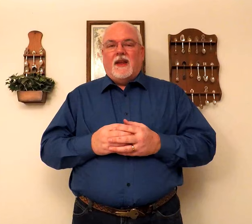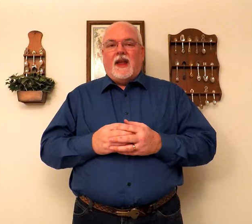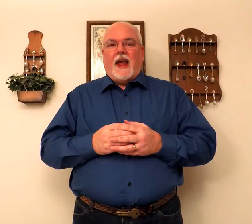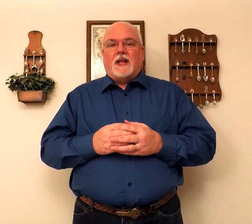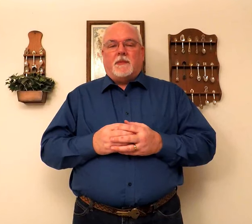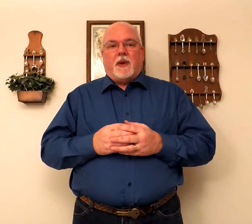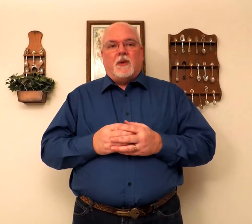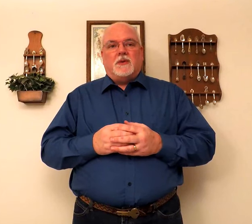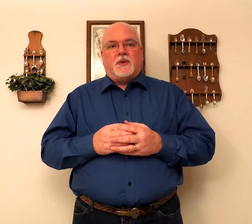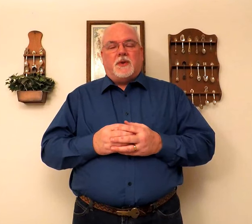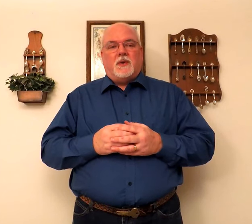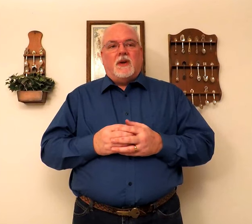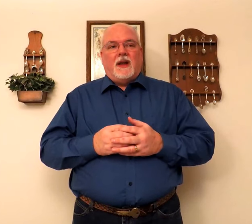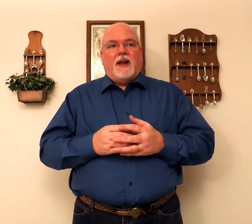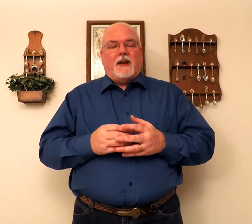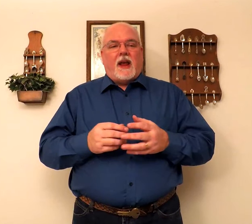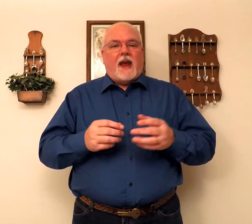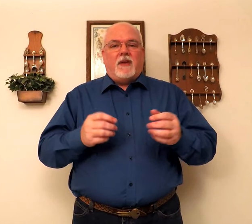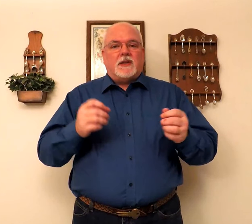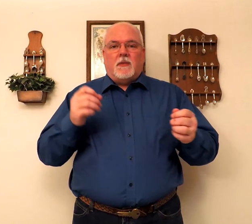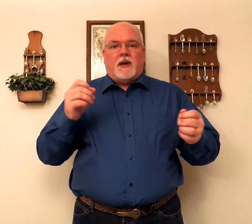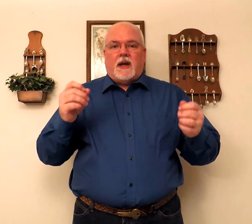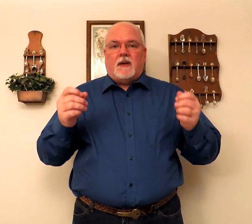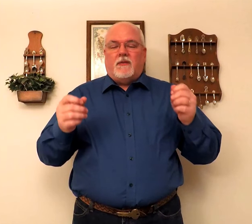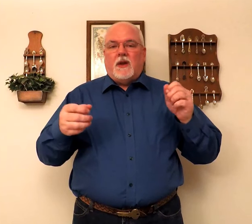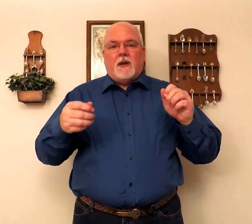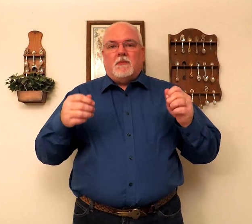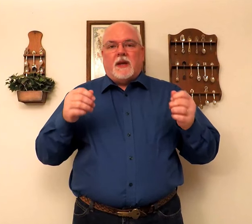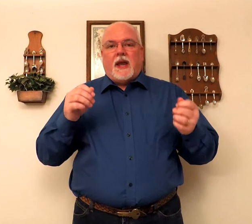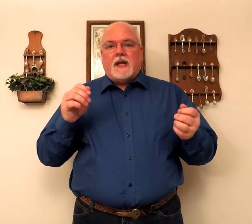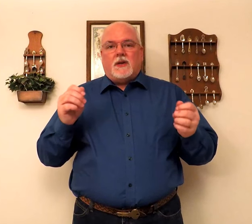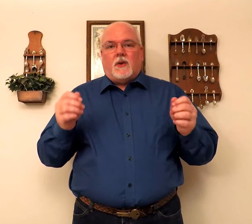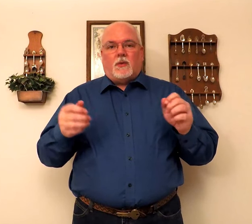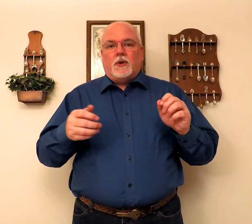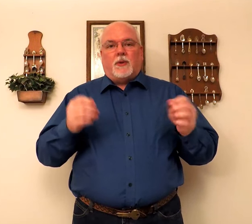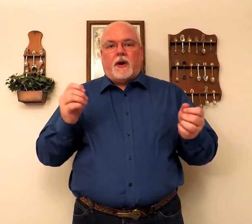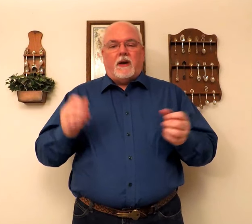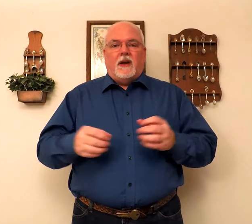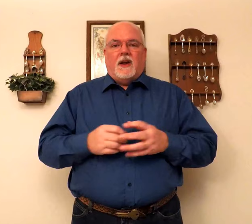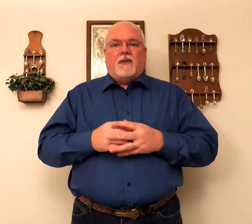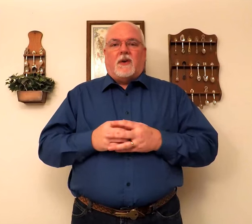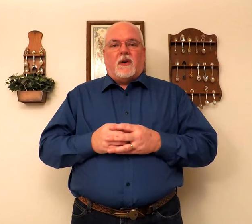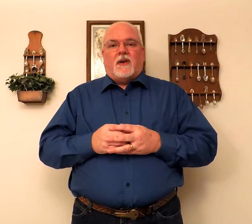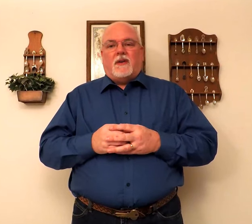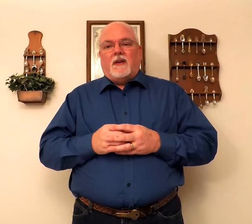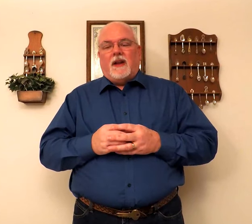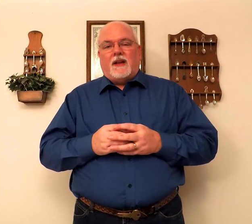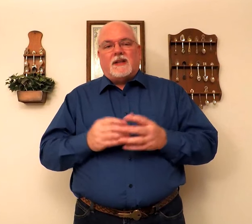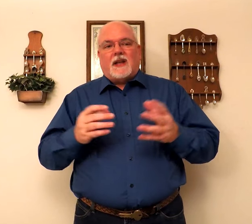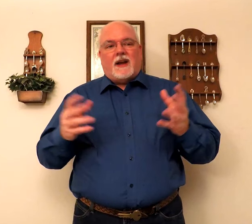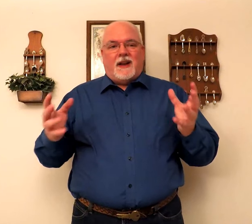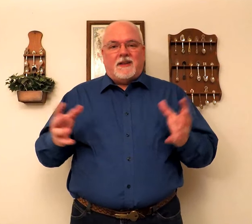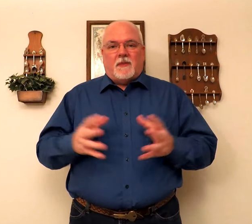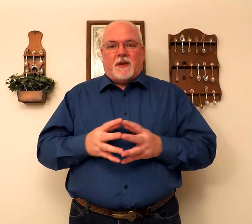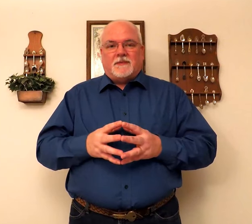As opposed to having some kind of mechanical rubric for assigning something.